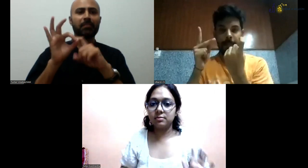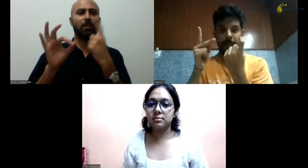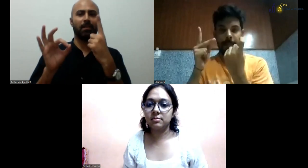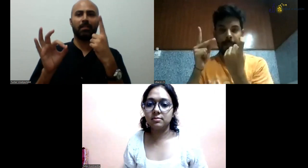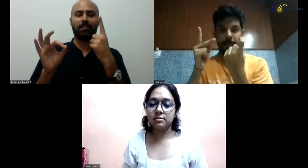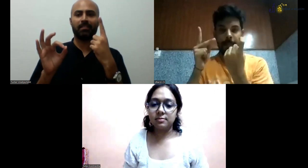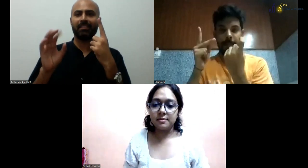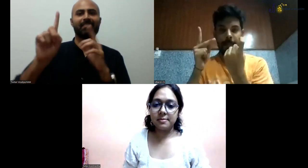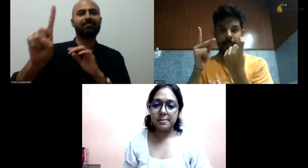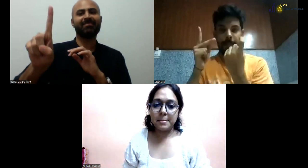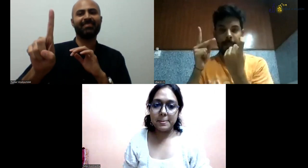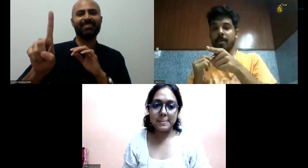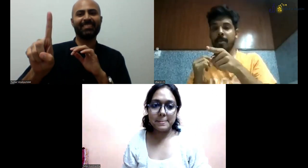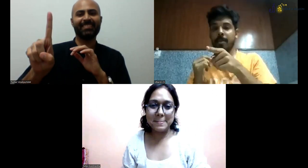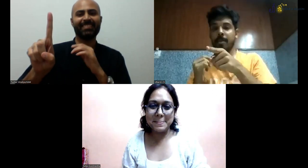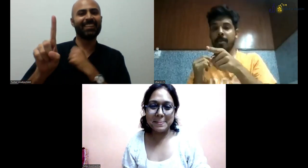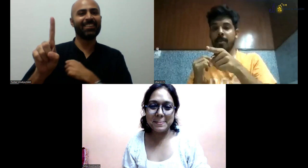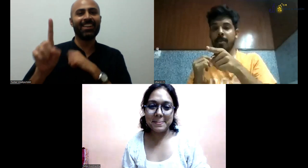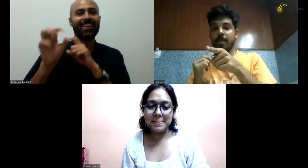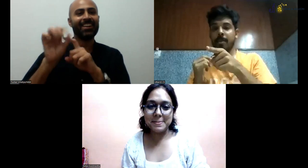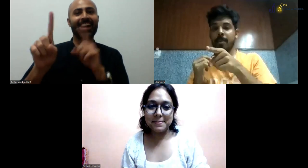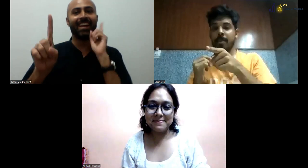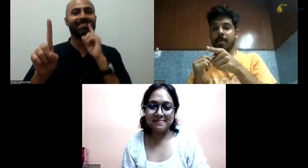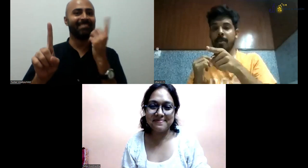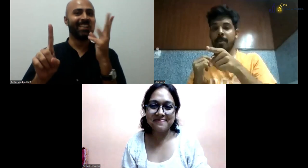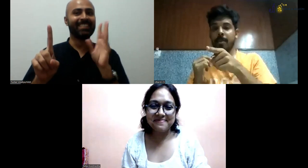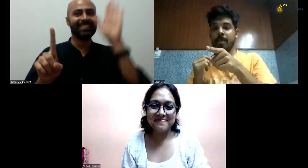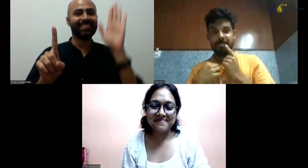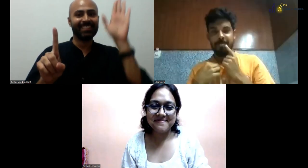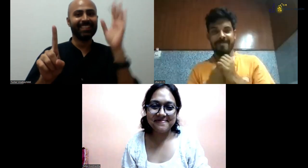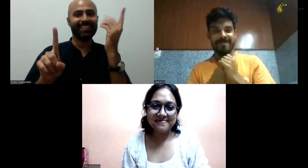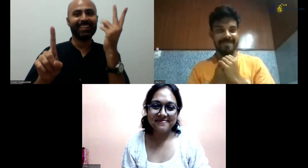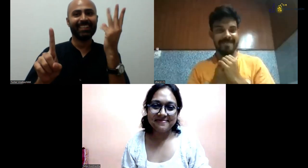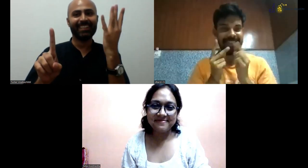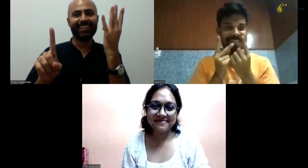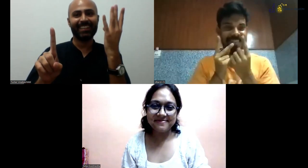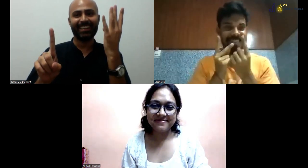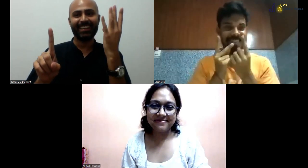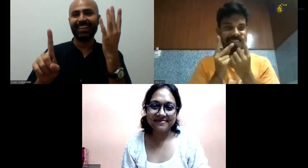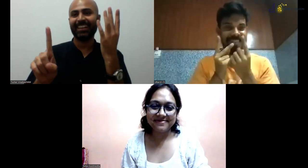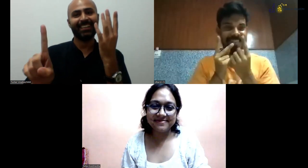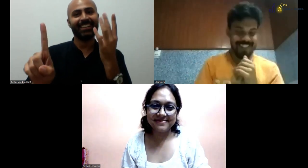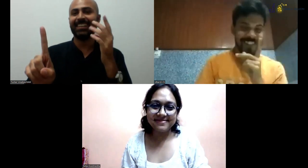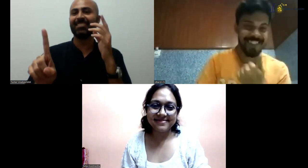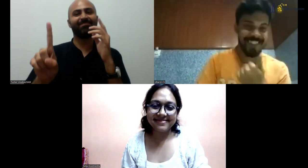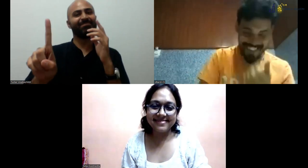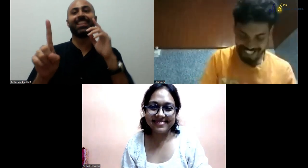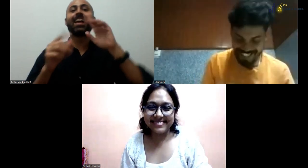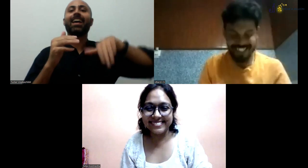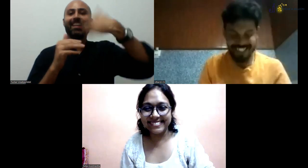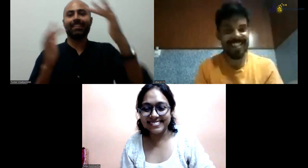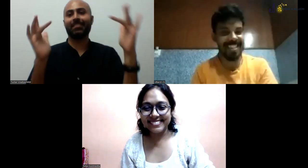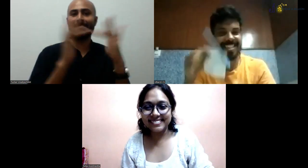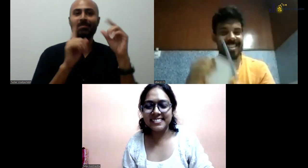Great. I think, Utkarsh, there's some internet issue. Just one question. I'm sorry, Utkarsh. There are a lot of other deaf people also